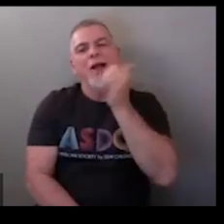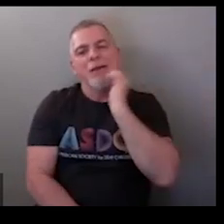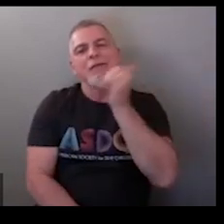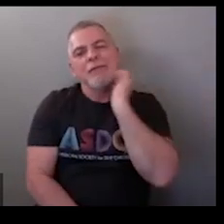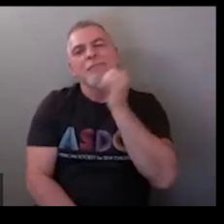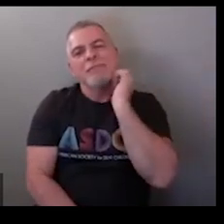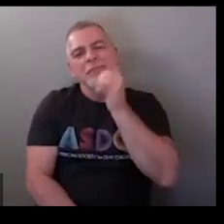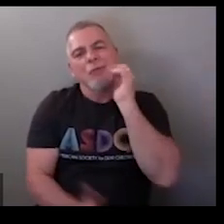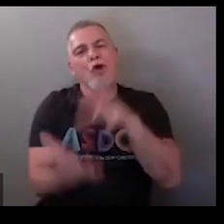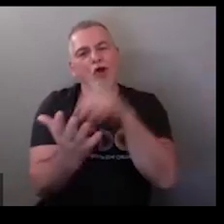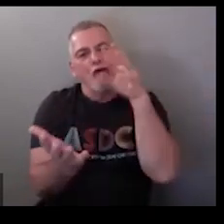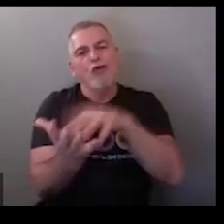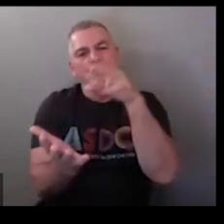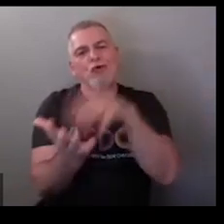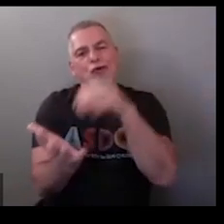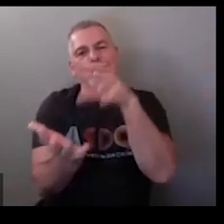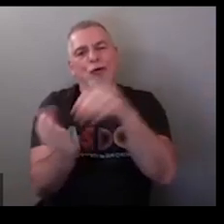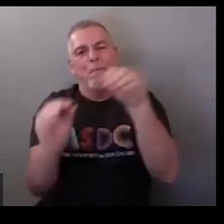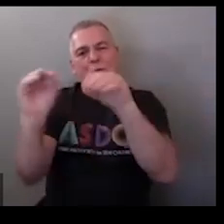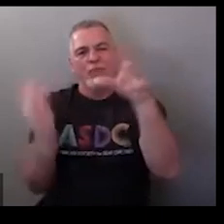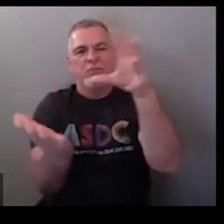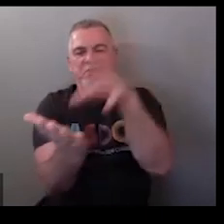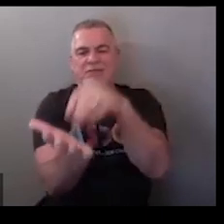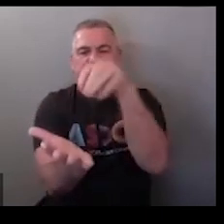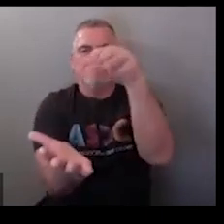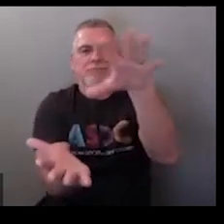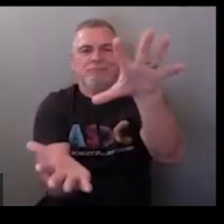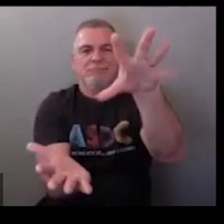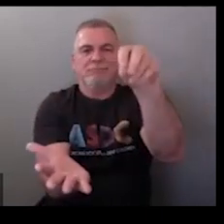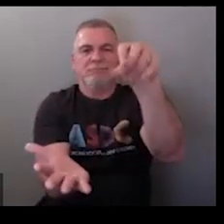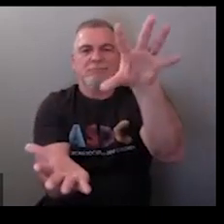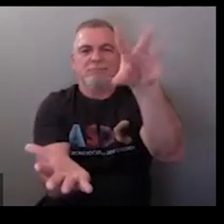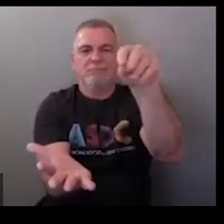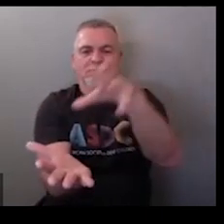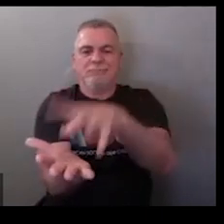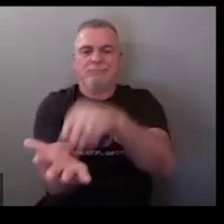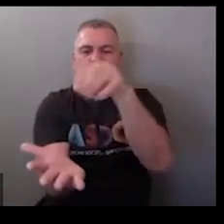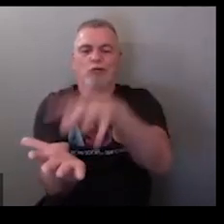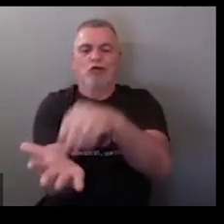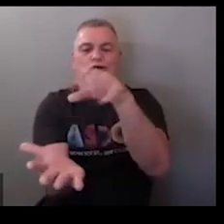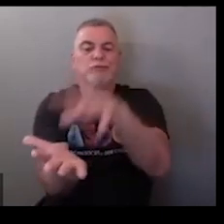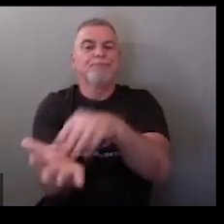times means you're doing it like it's kind of everyday like learning so the movement changes